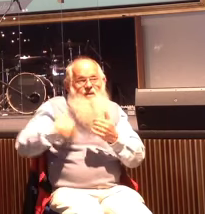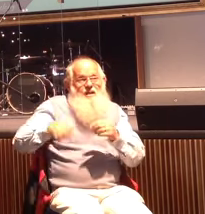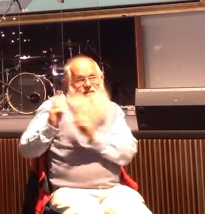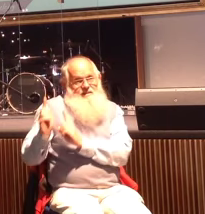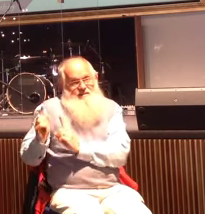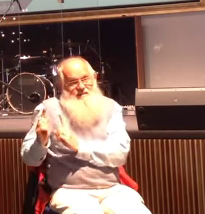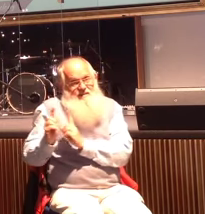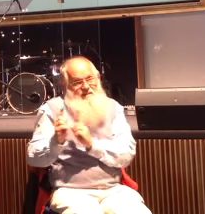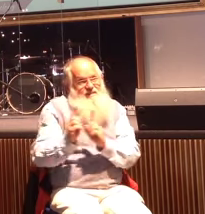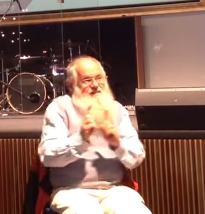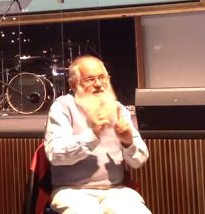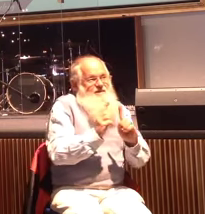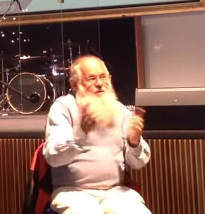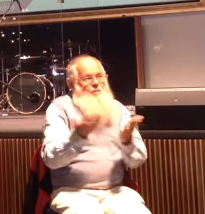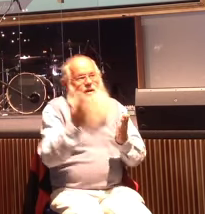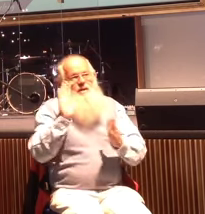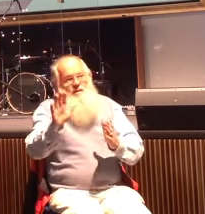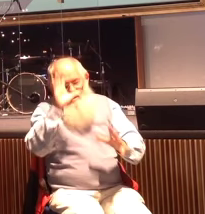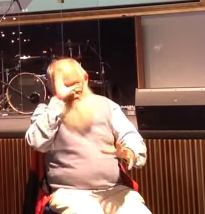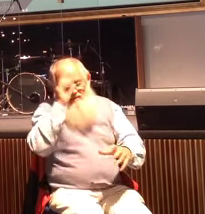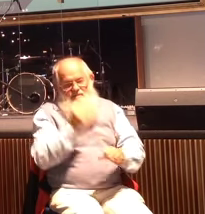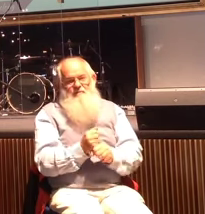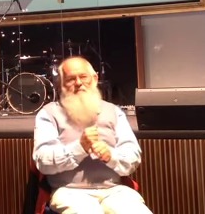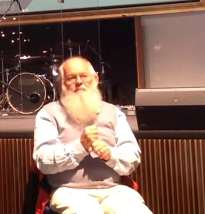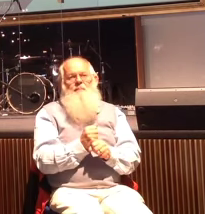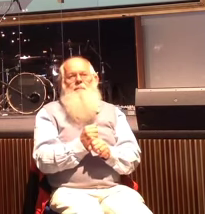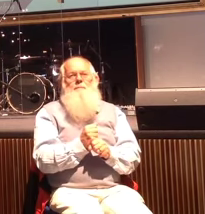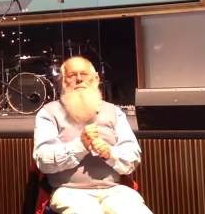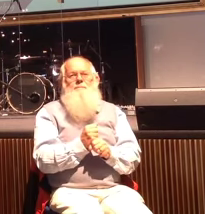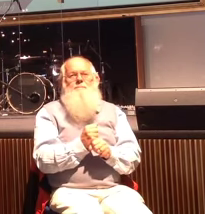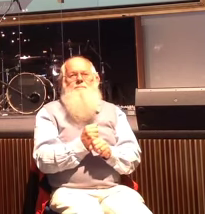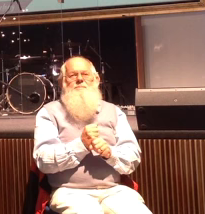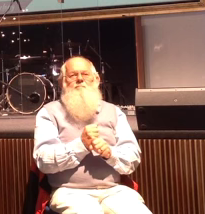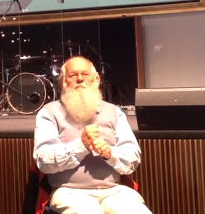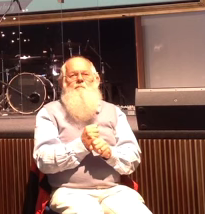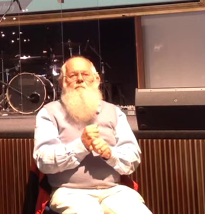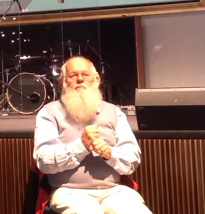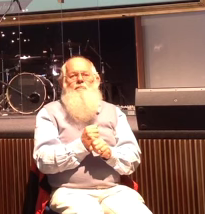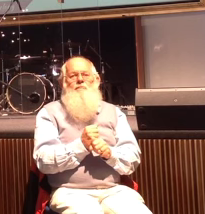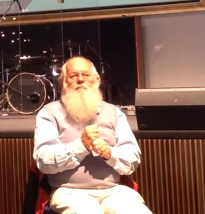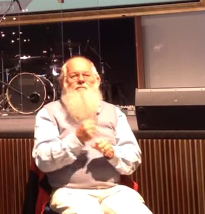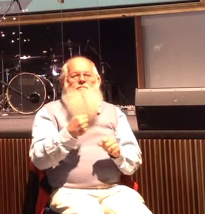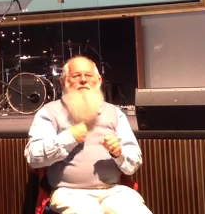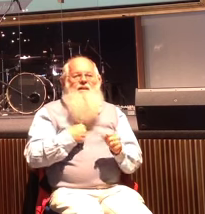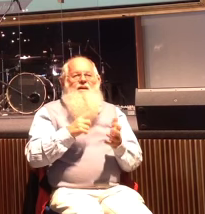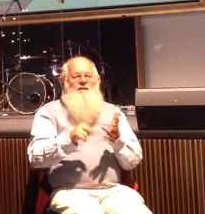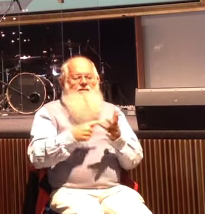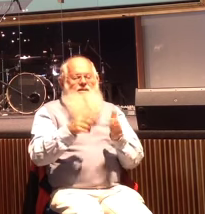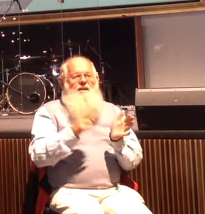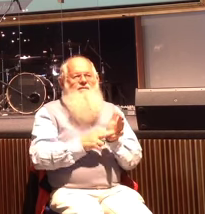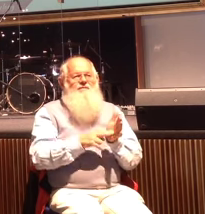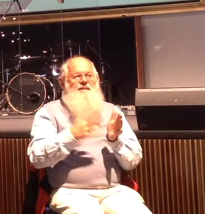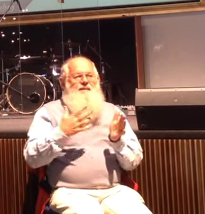Where is your faith? I often go, oh, I need to pray about this.